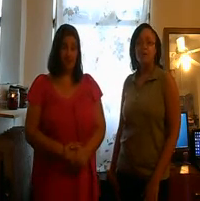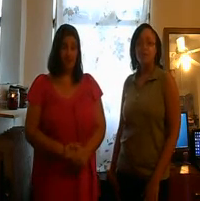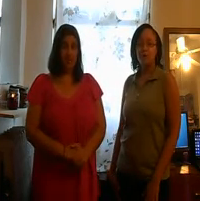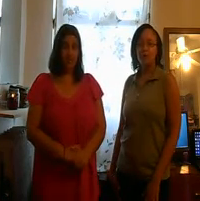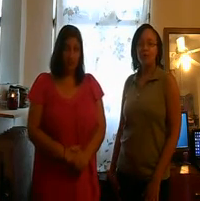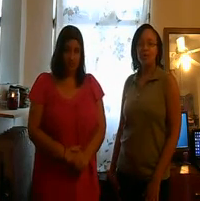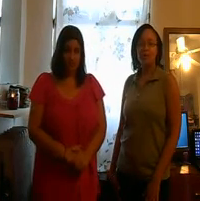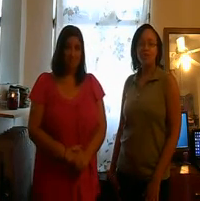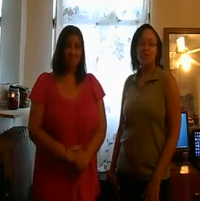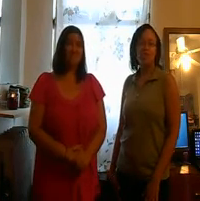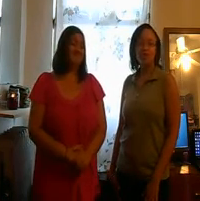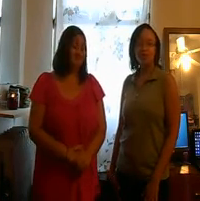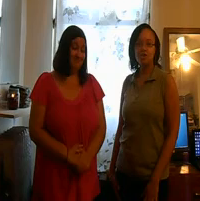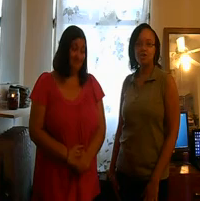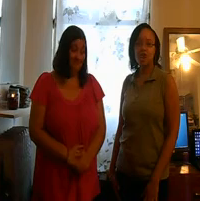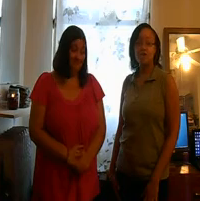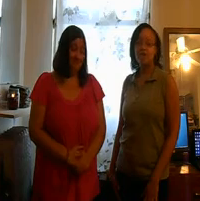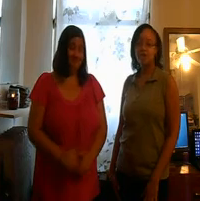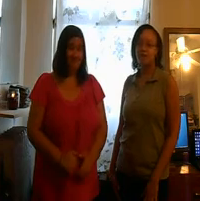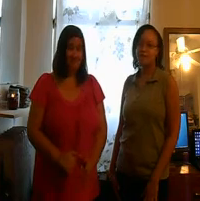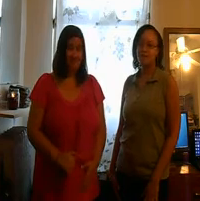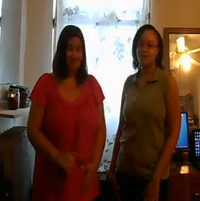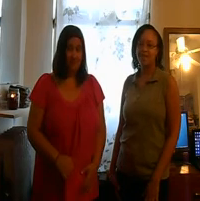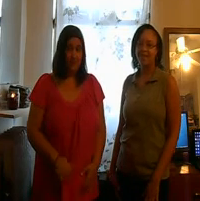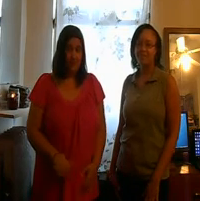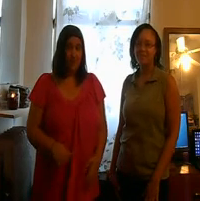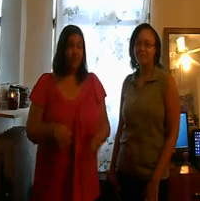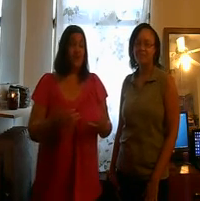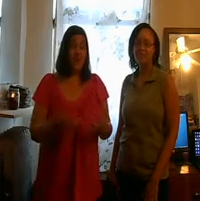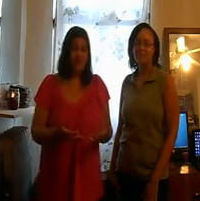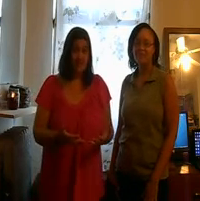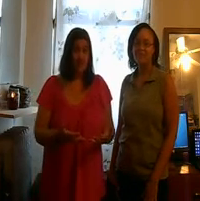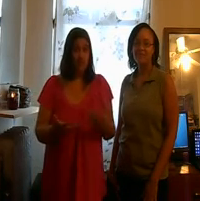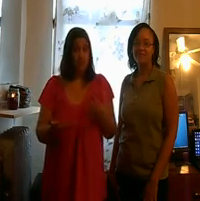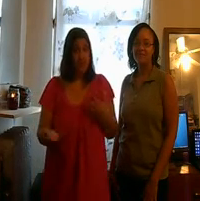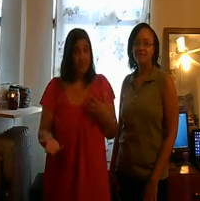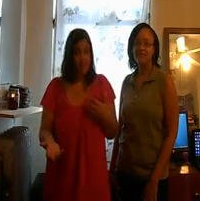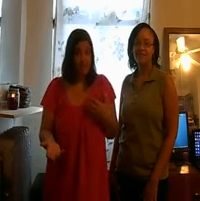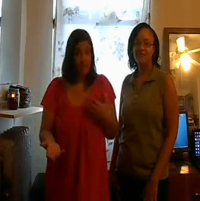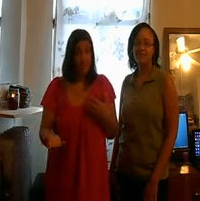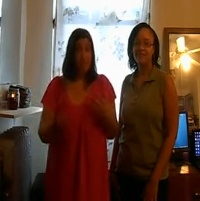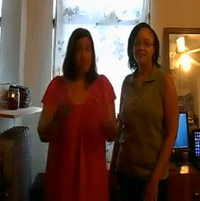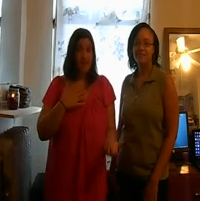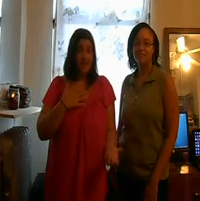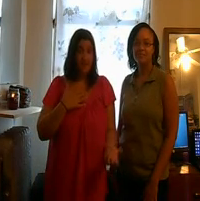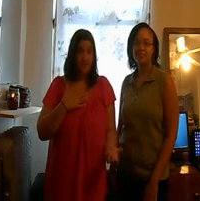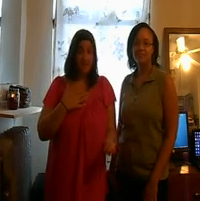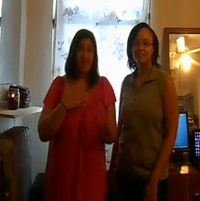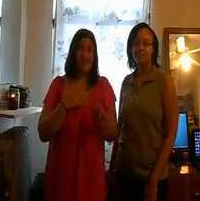explore, interesting culture, and a rich history. Race, religion, background, and